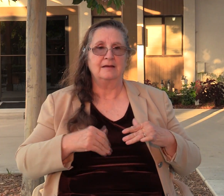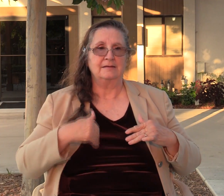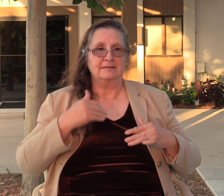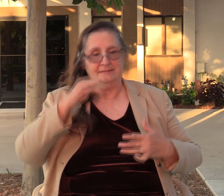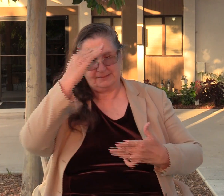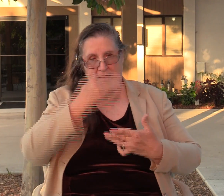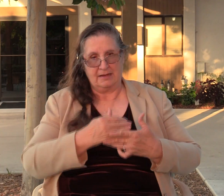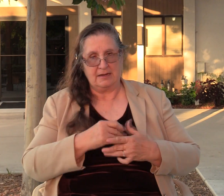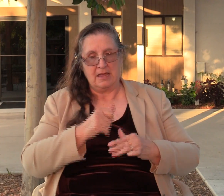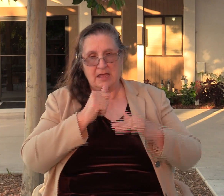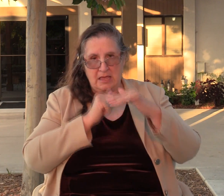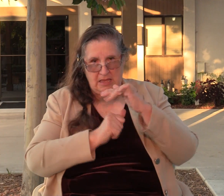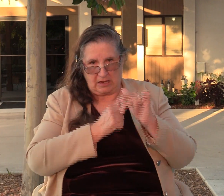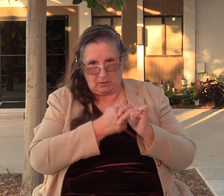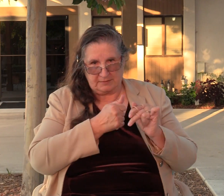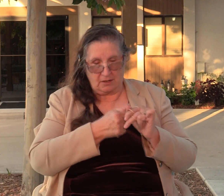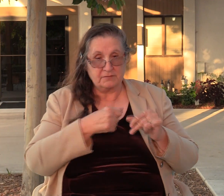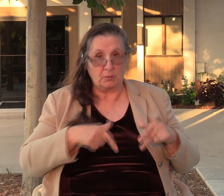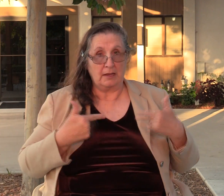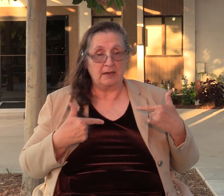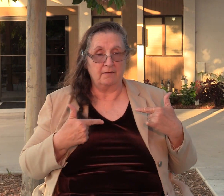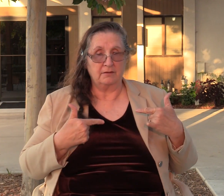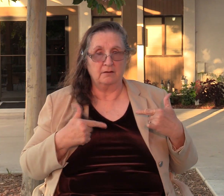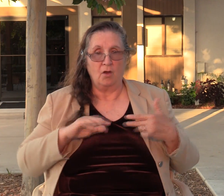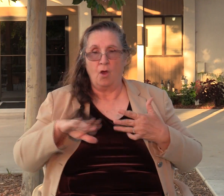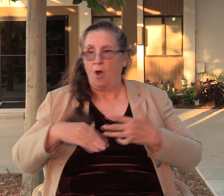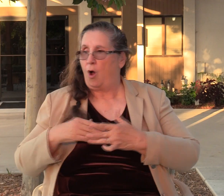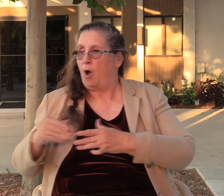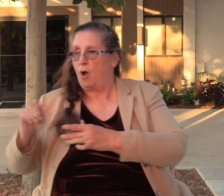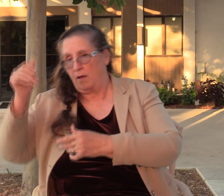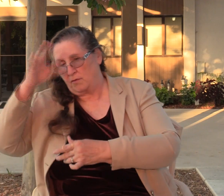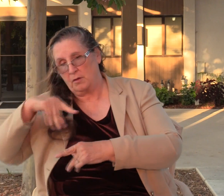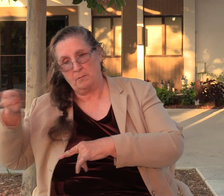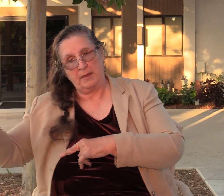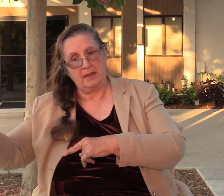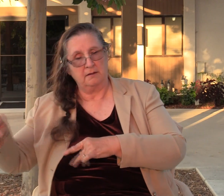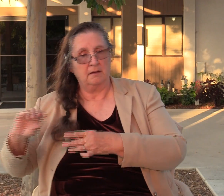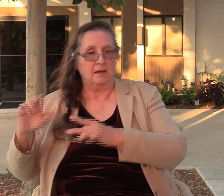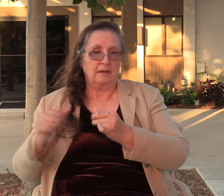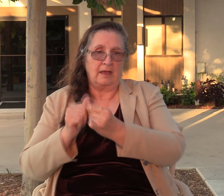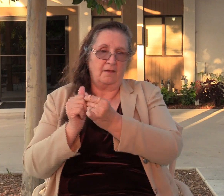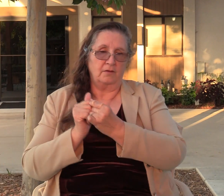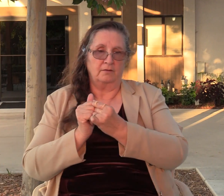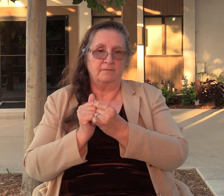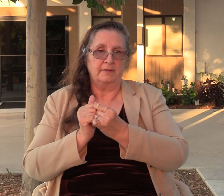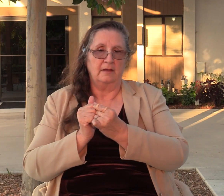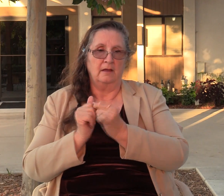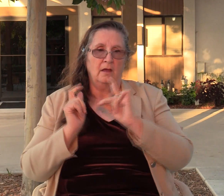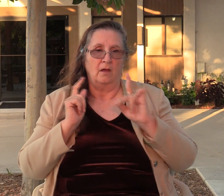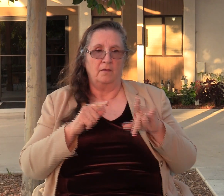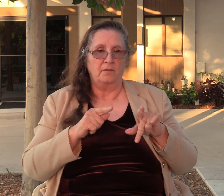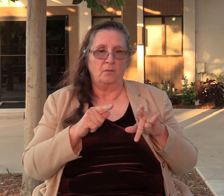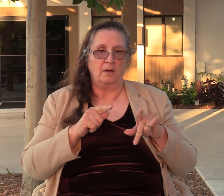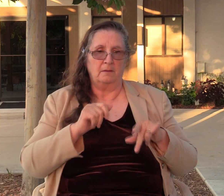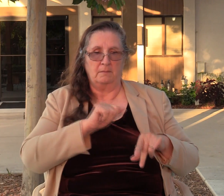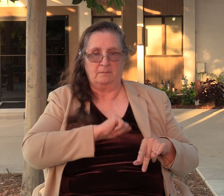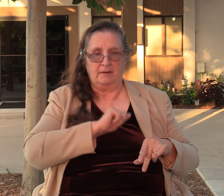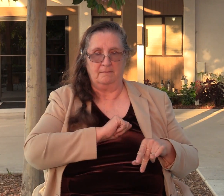And all the men of Shechem gathered together, all of Beth Milo, and they went and made Abimelech king beside the